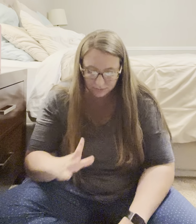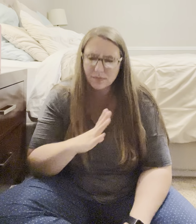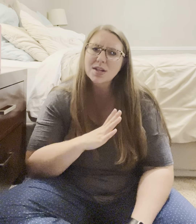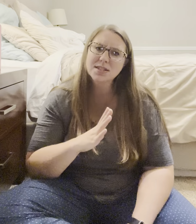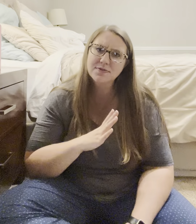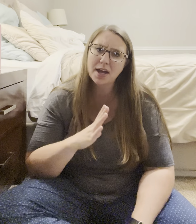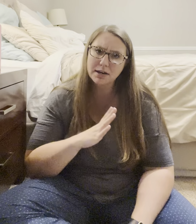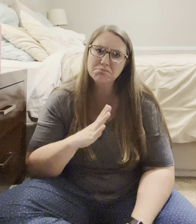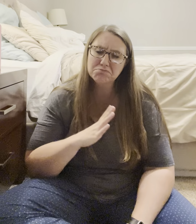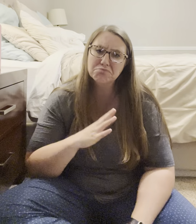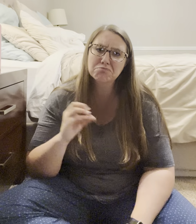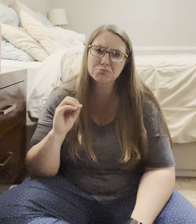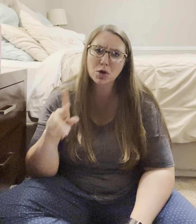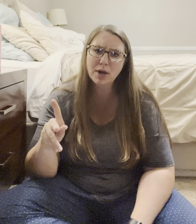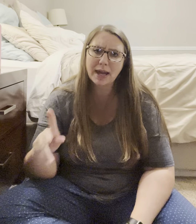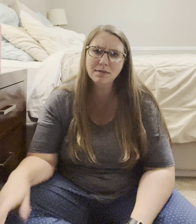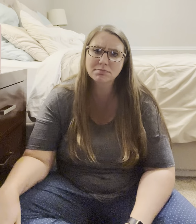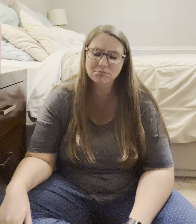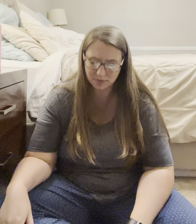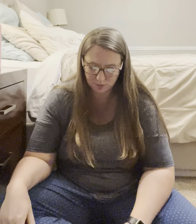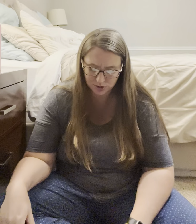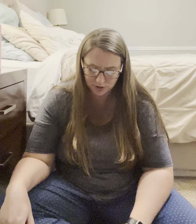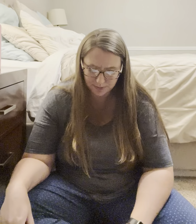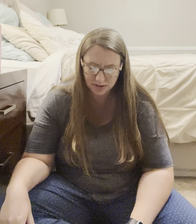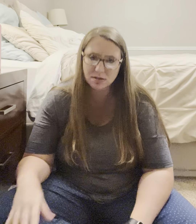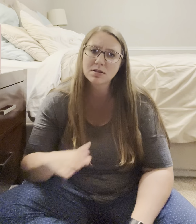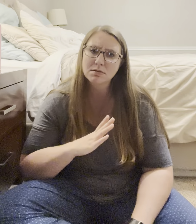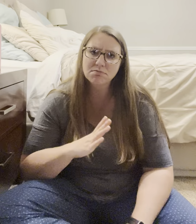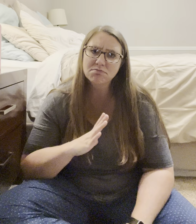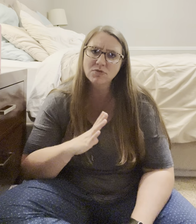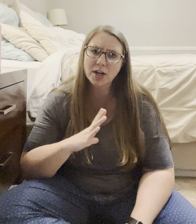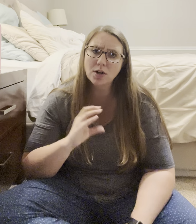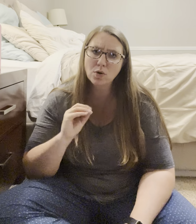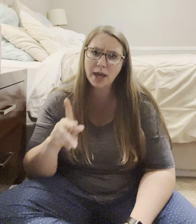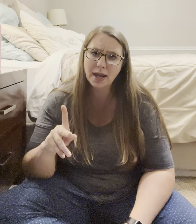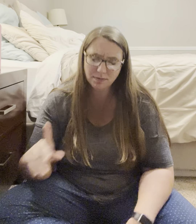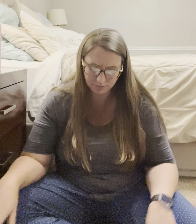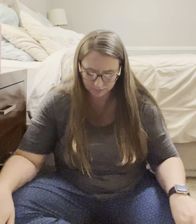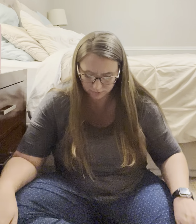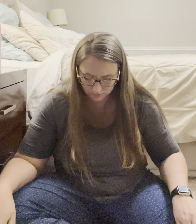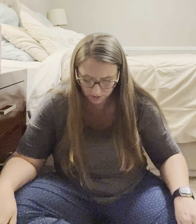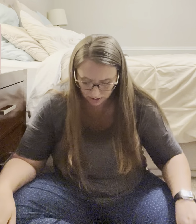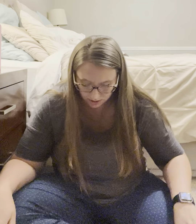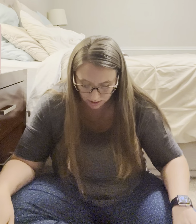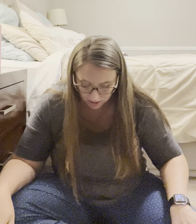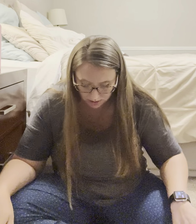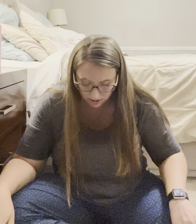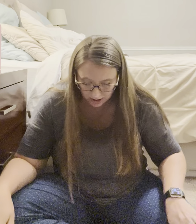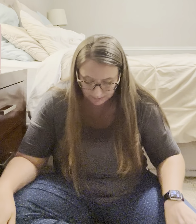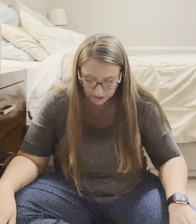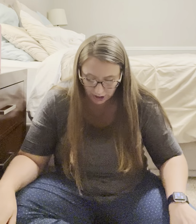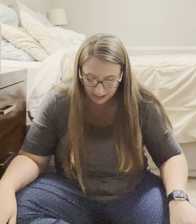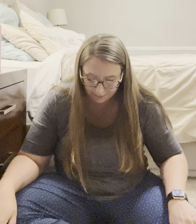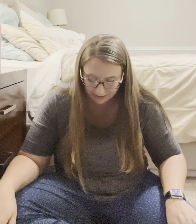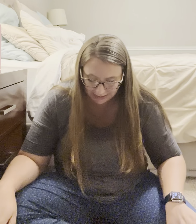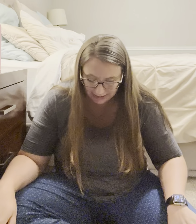That's fine. Okay. That was her response. Fine. Okay. Um, sorry. Me.